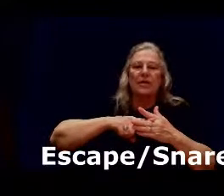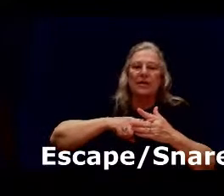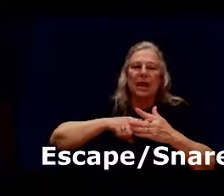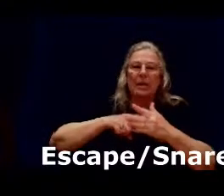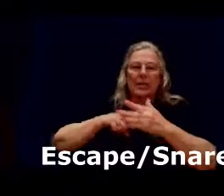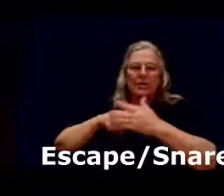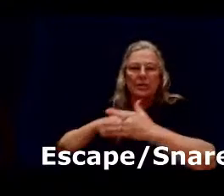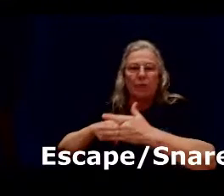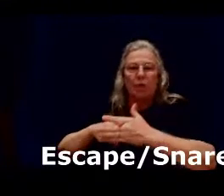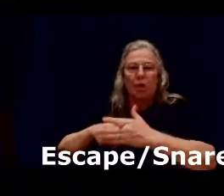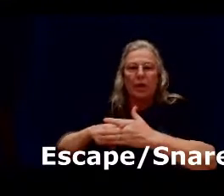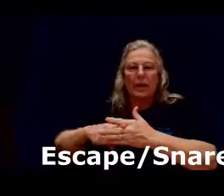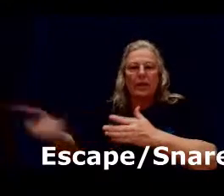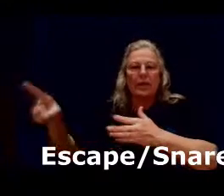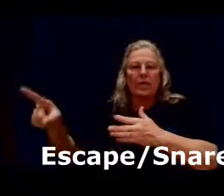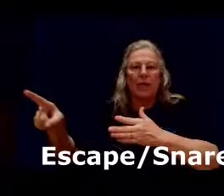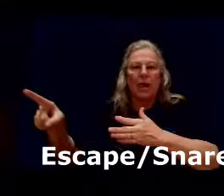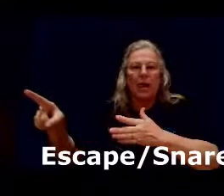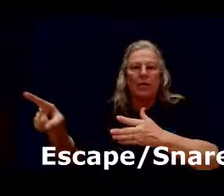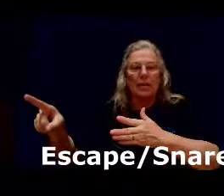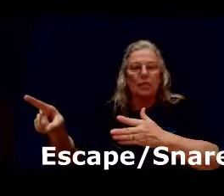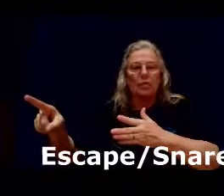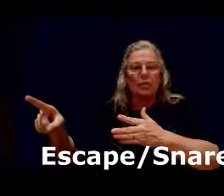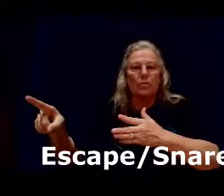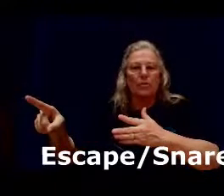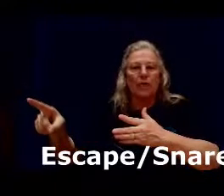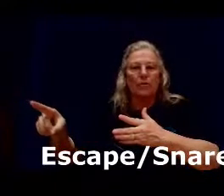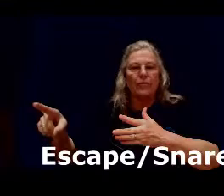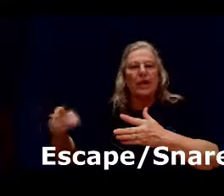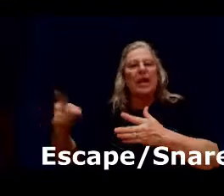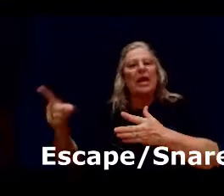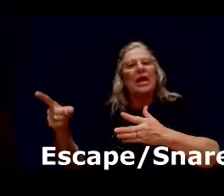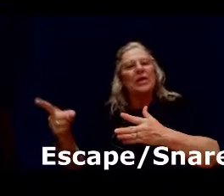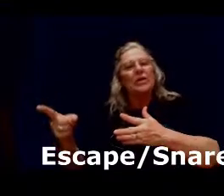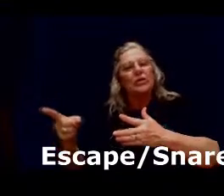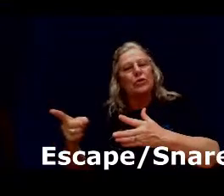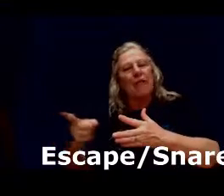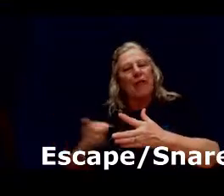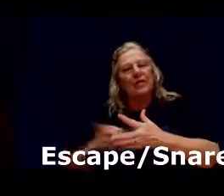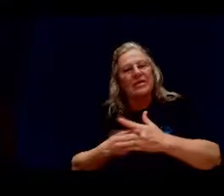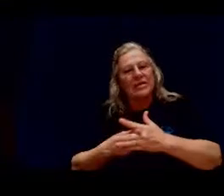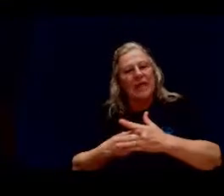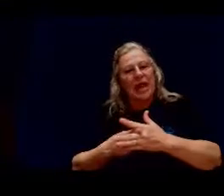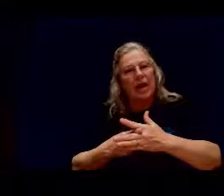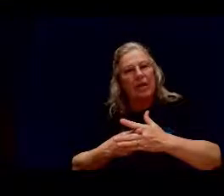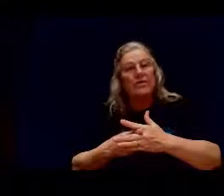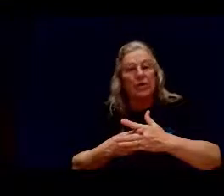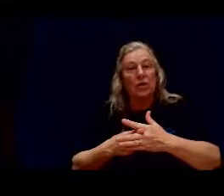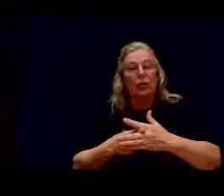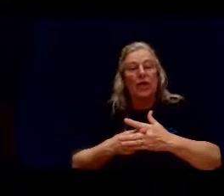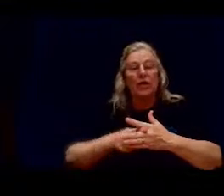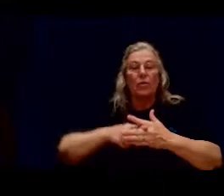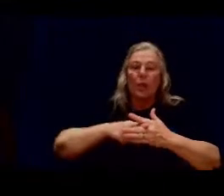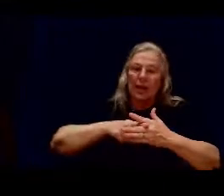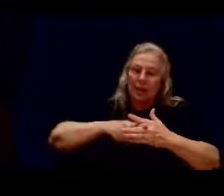escape is to be caught in there and you break free to have a snare is to go the other way